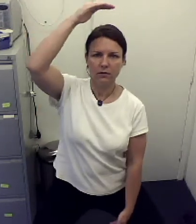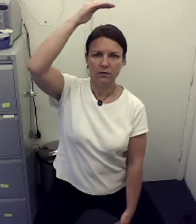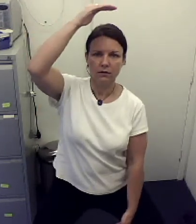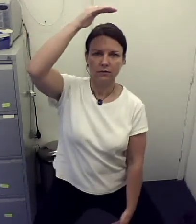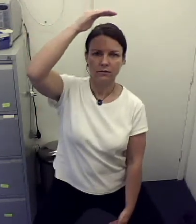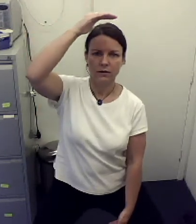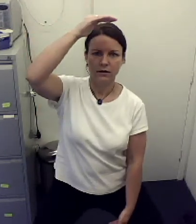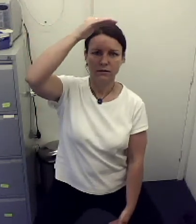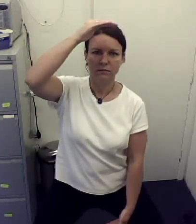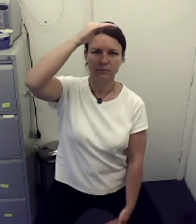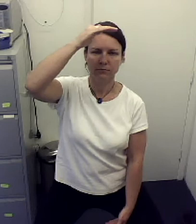Feeling.